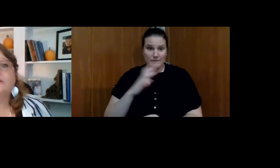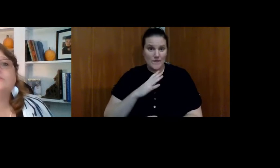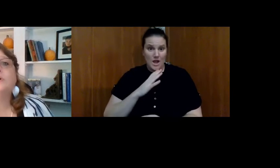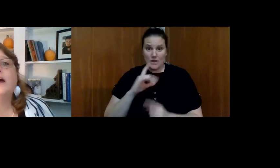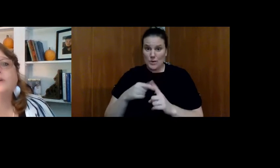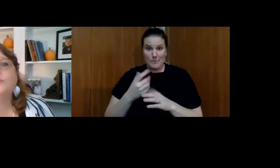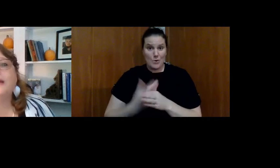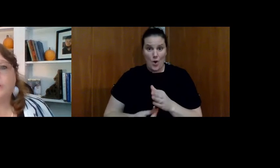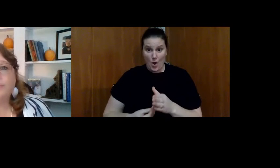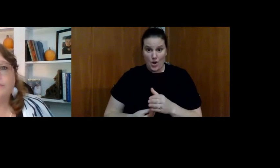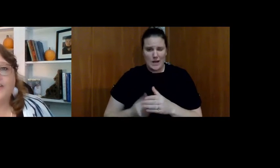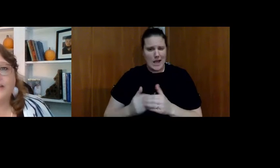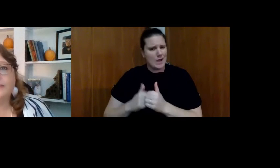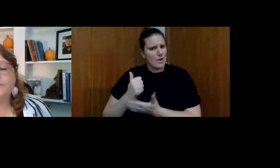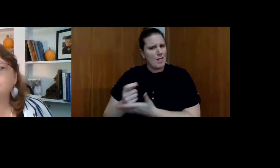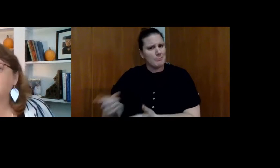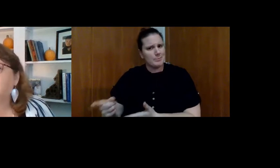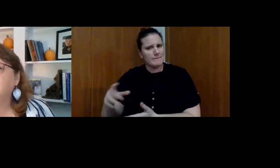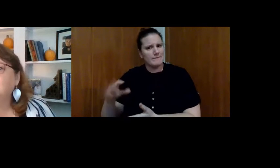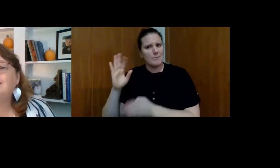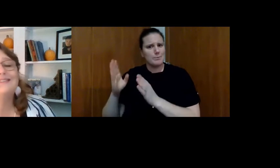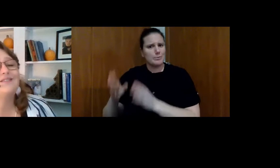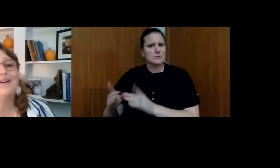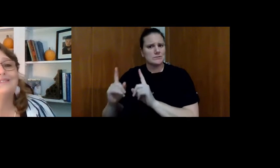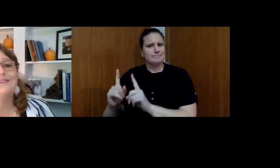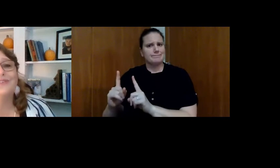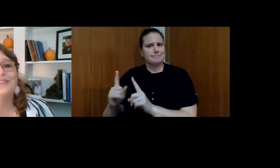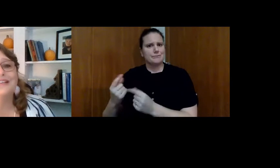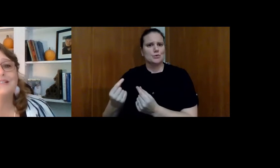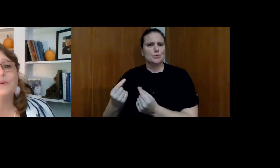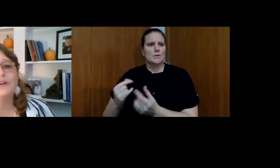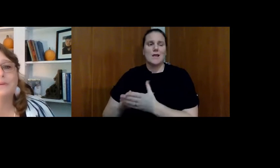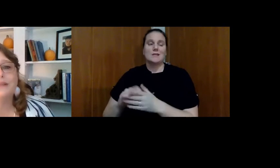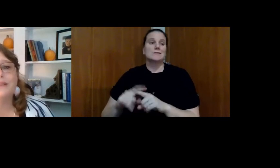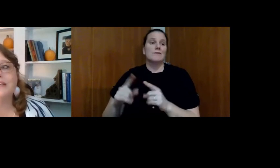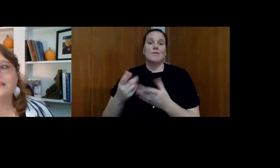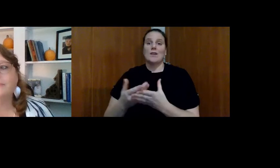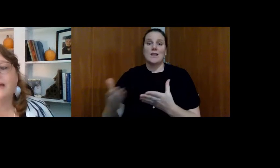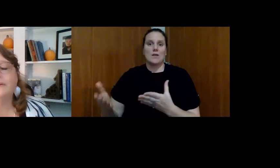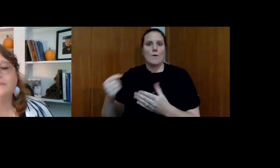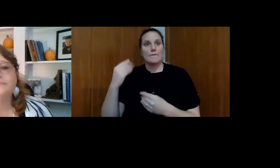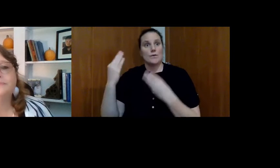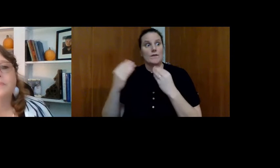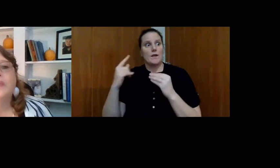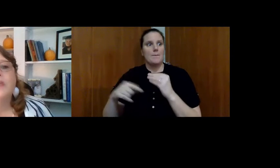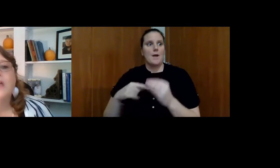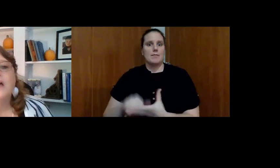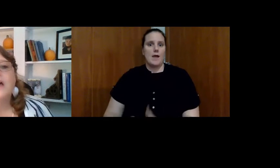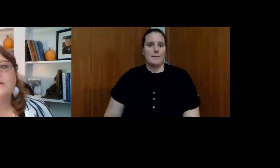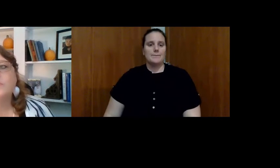I'm not here. So, how do I help him find a person? These are all different things that we're going to be thinking about.